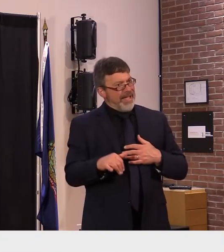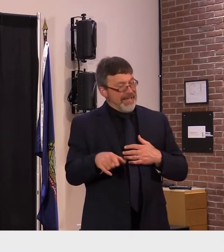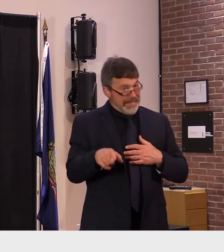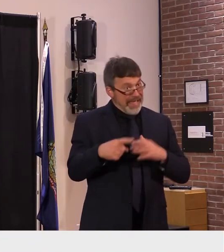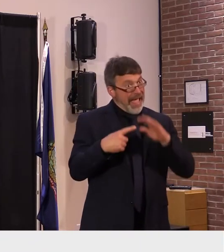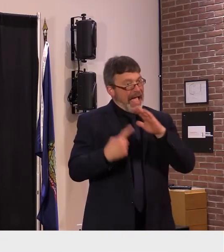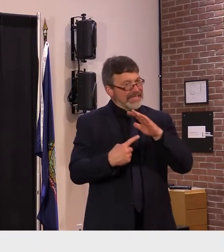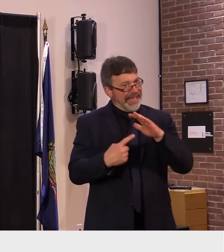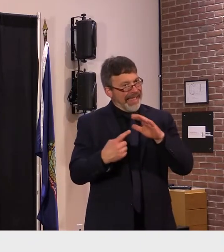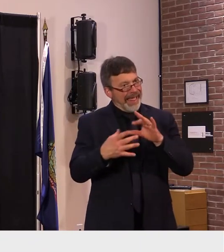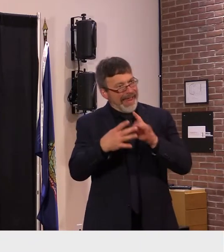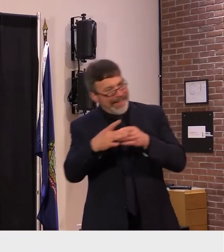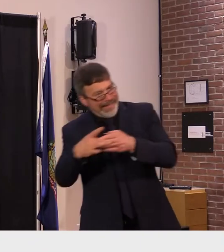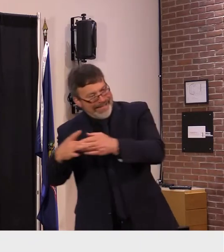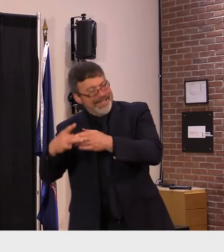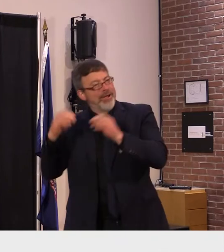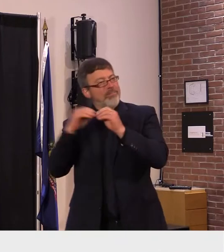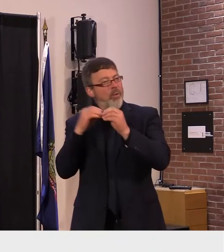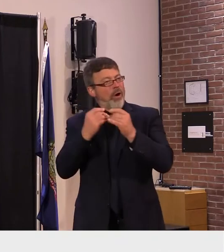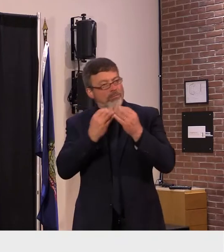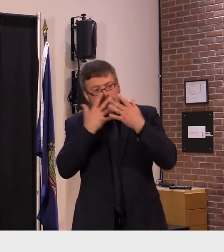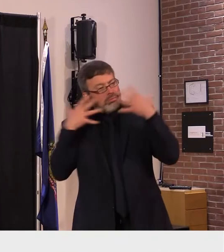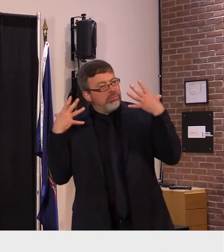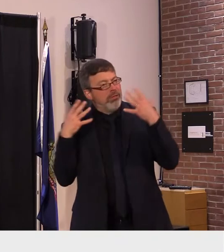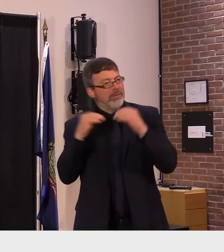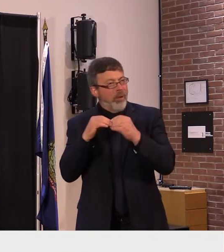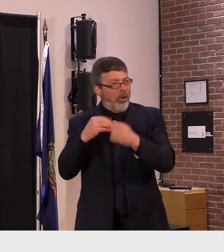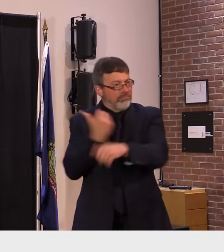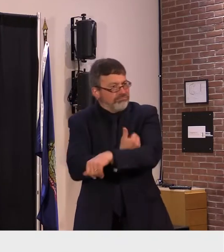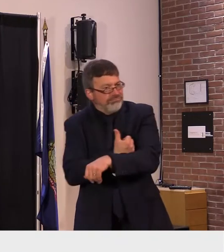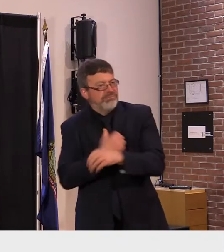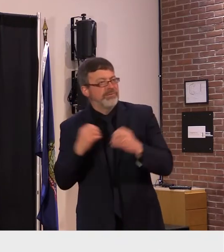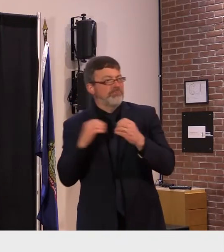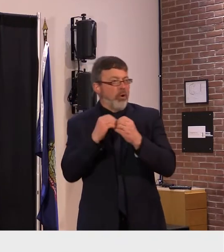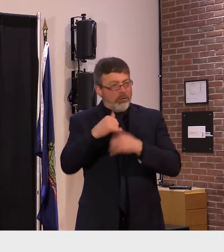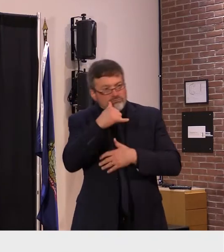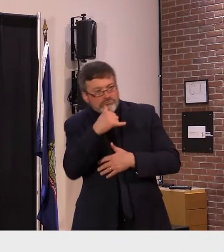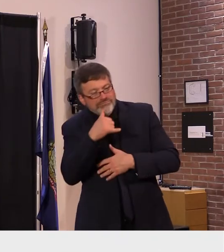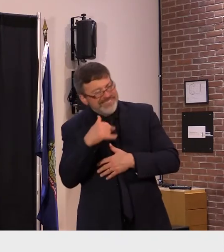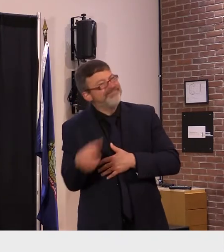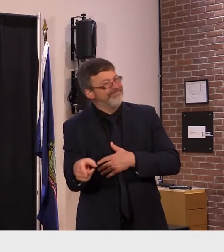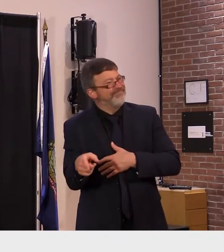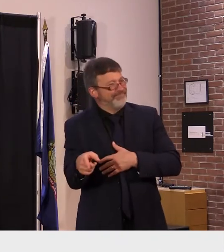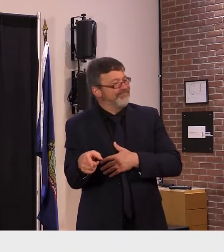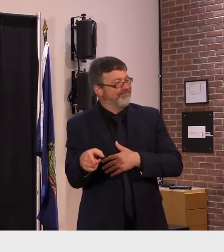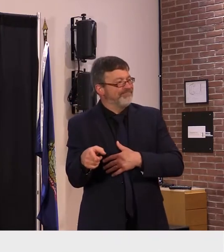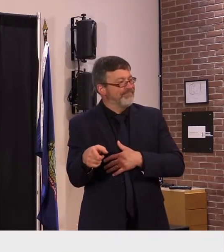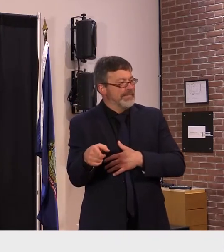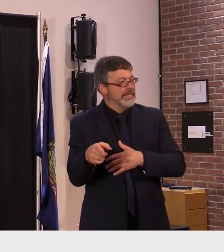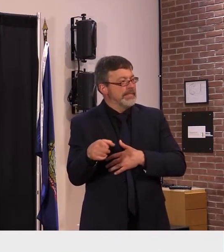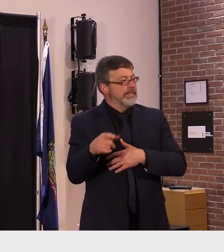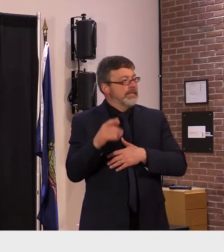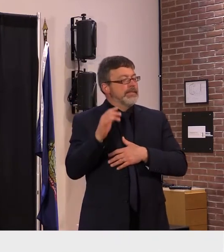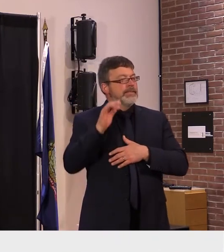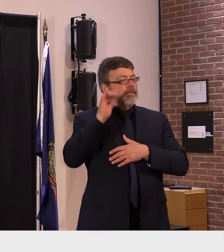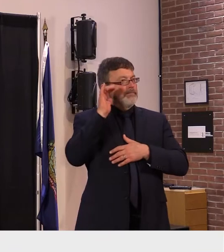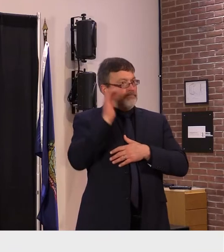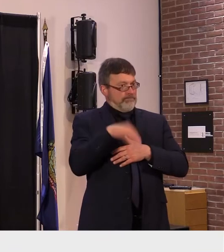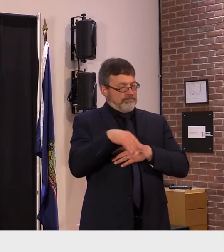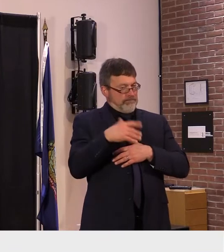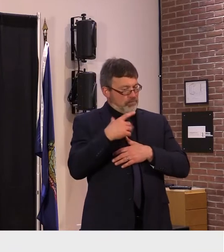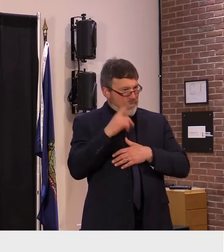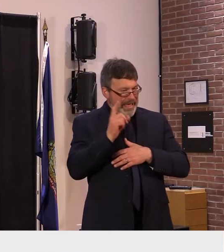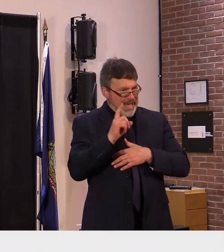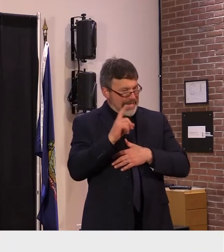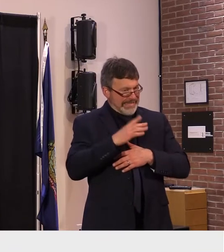uh can be very very lethal when fentanyl is present in over 90 percent of what you might be purchasing